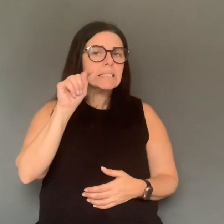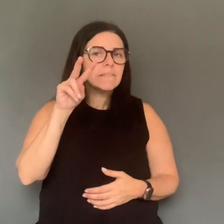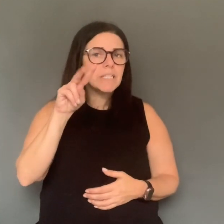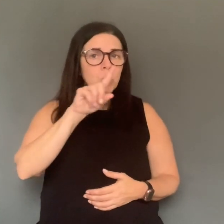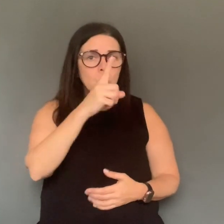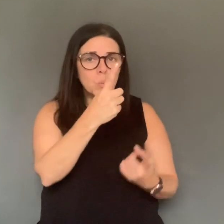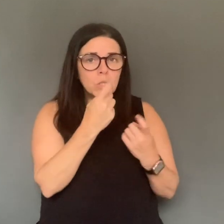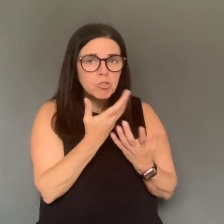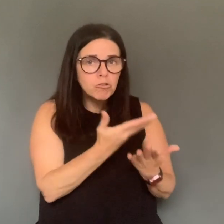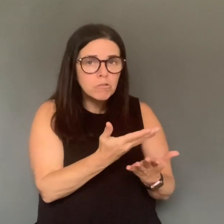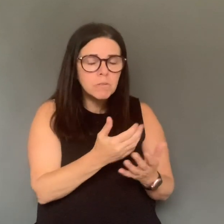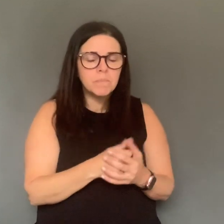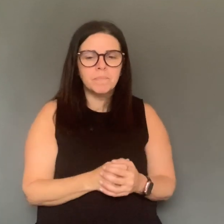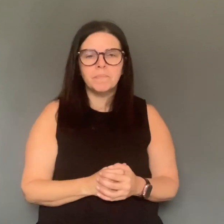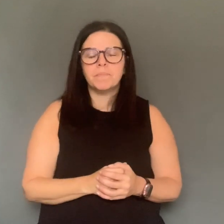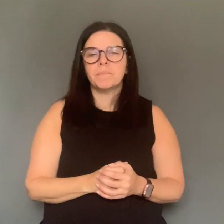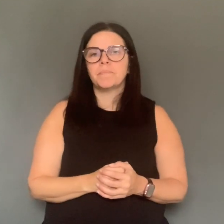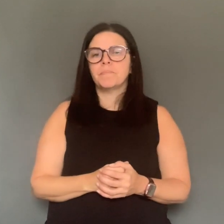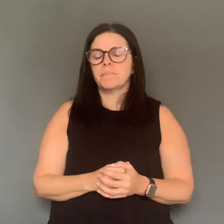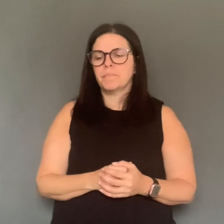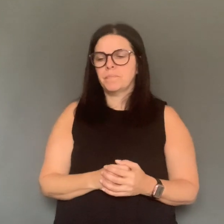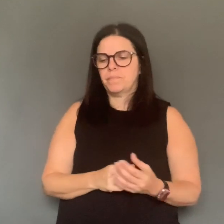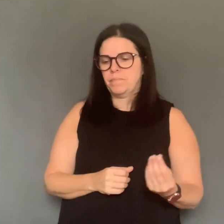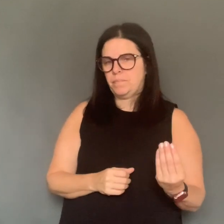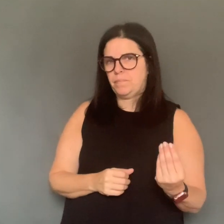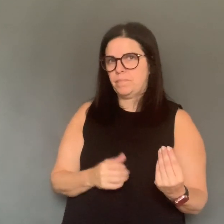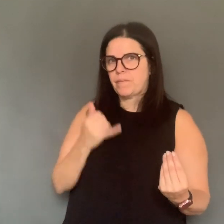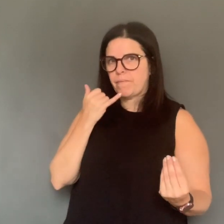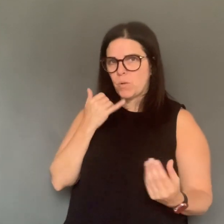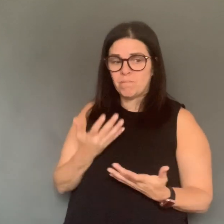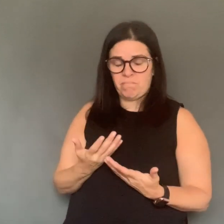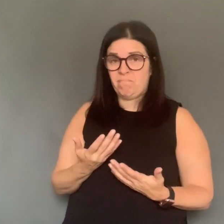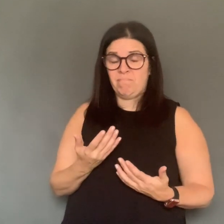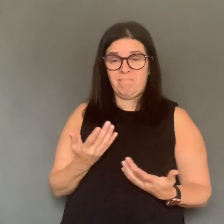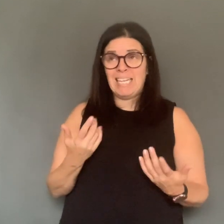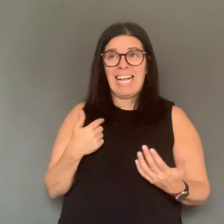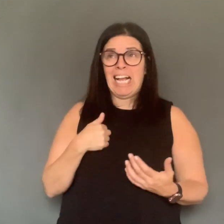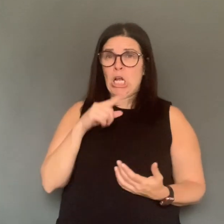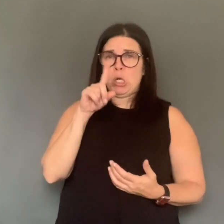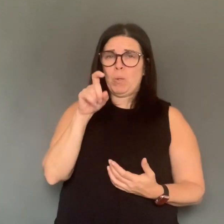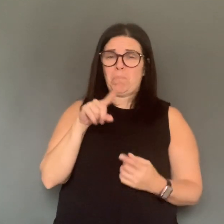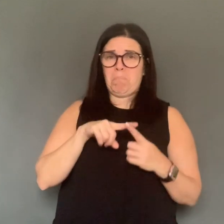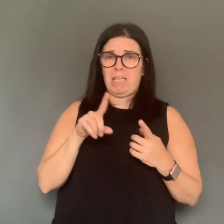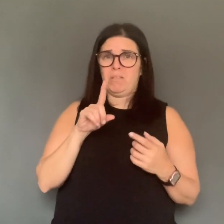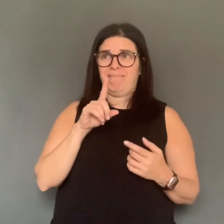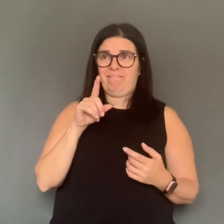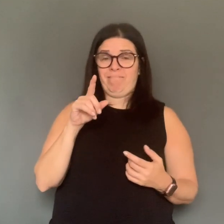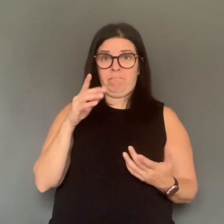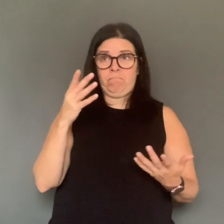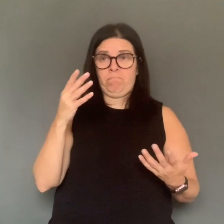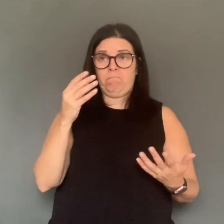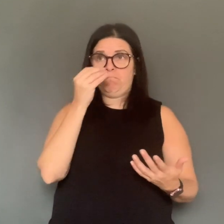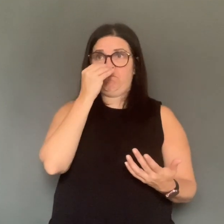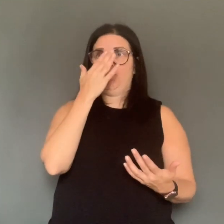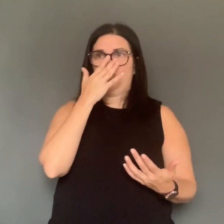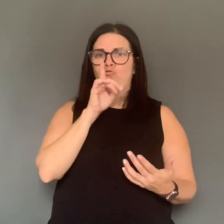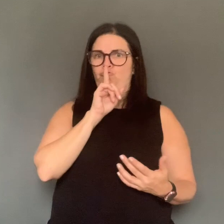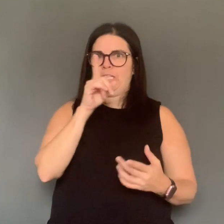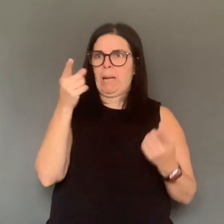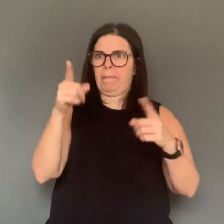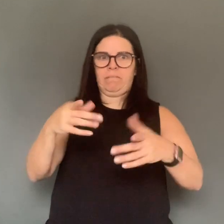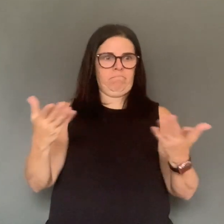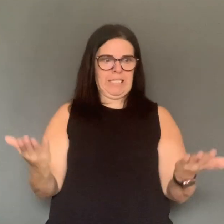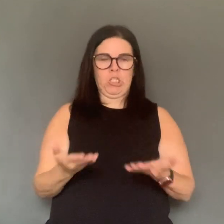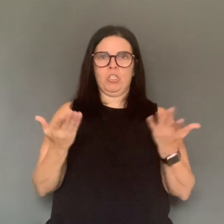sad. It is making the risk more real and people who are not realizing the potential impact of what they are